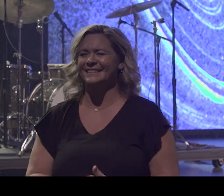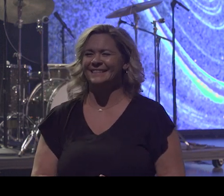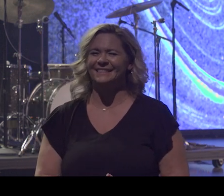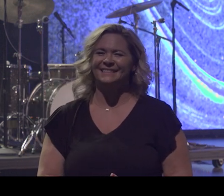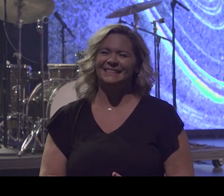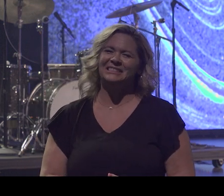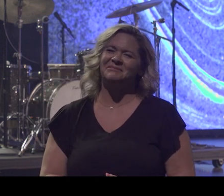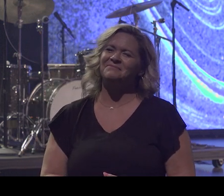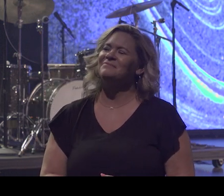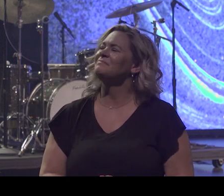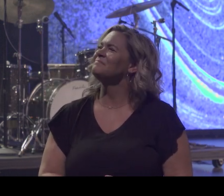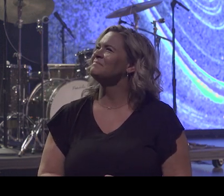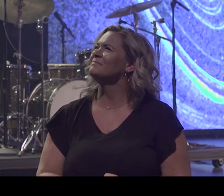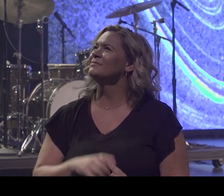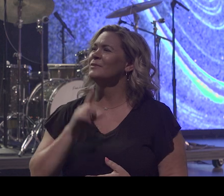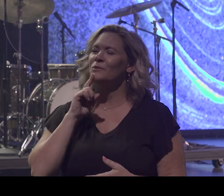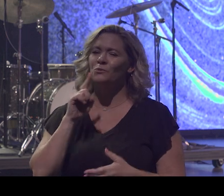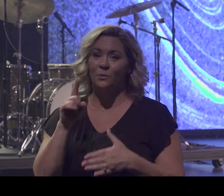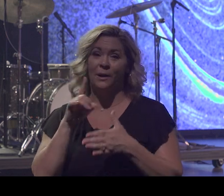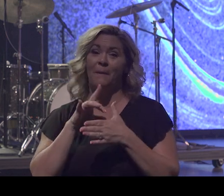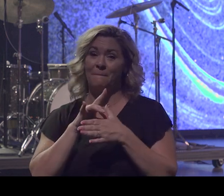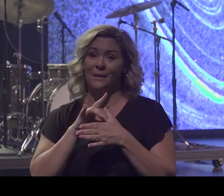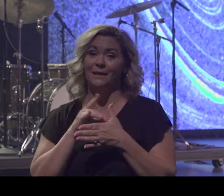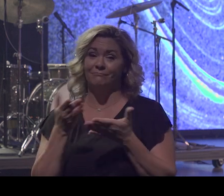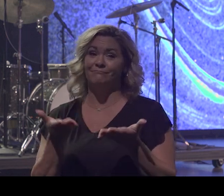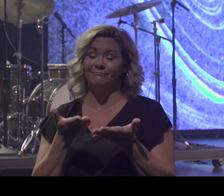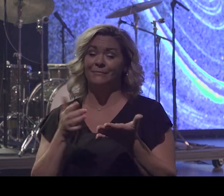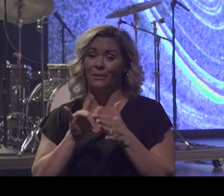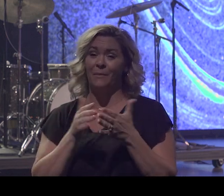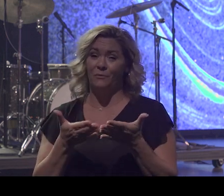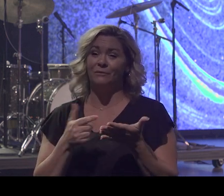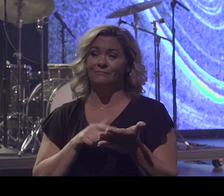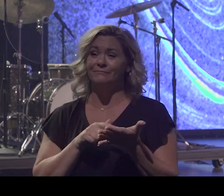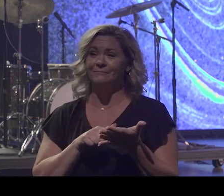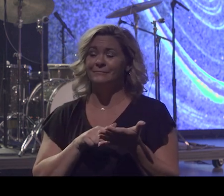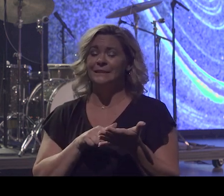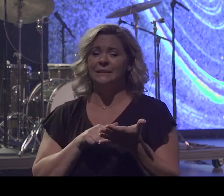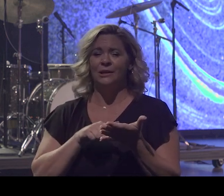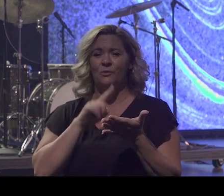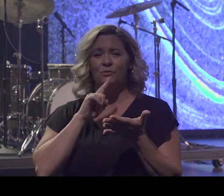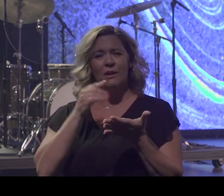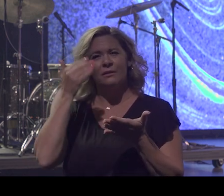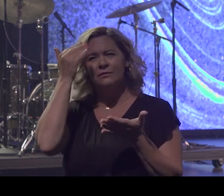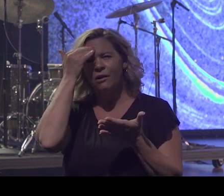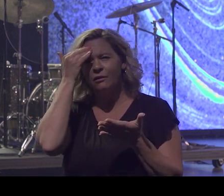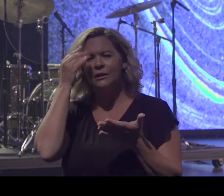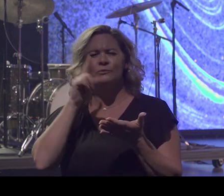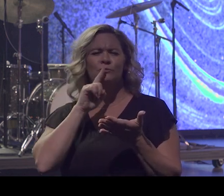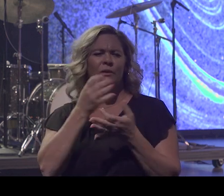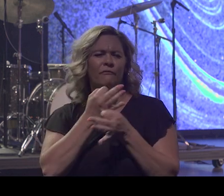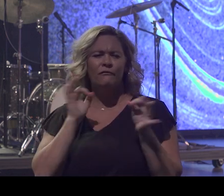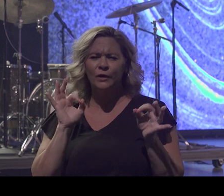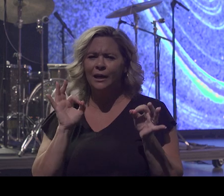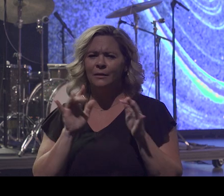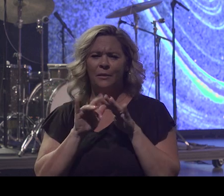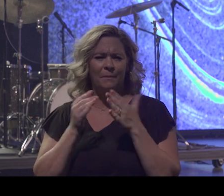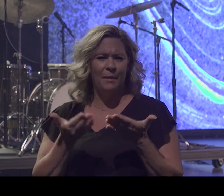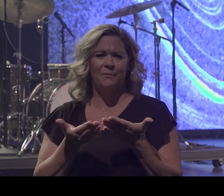This is real meat here. This is real knowledge. This is real freedom. What God has been trying to give